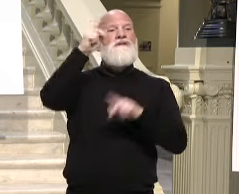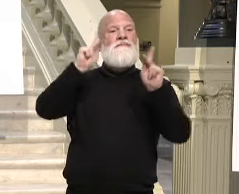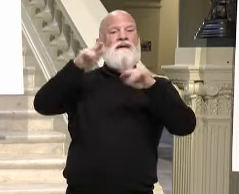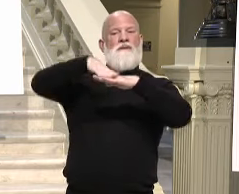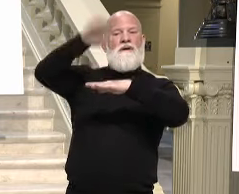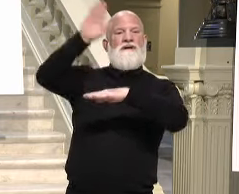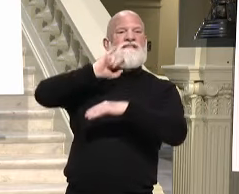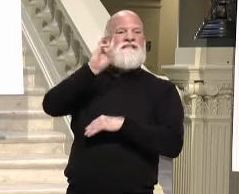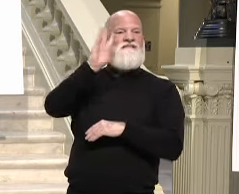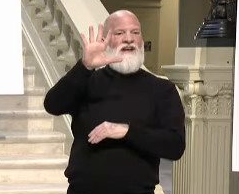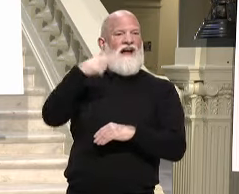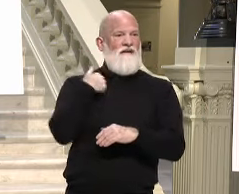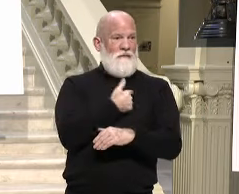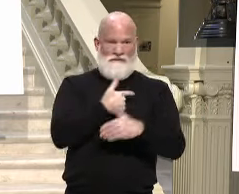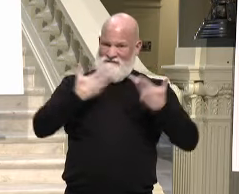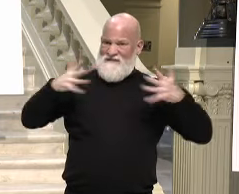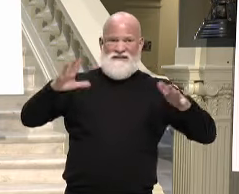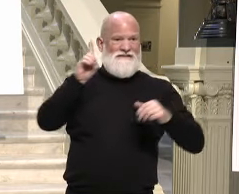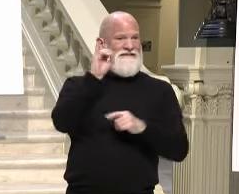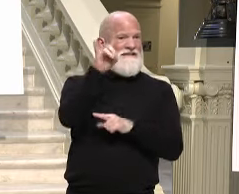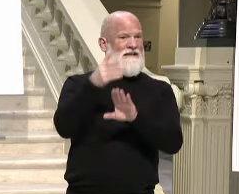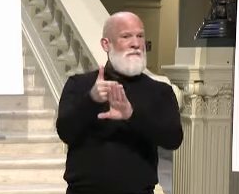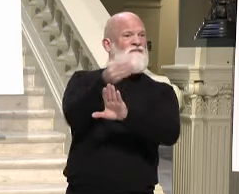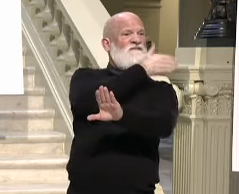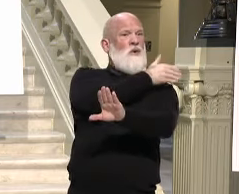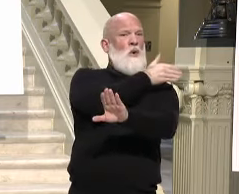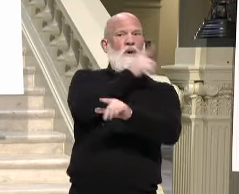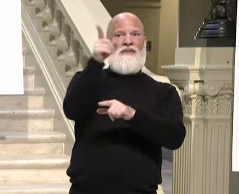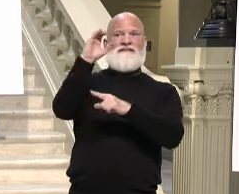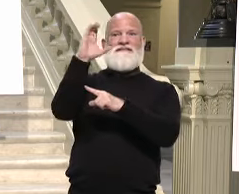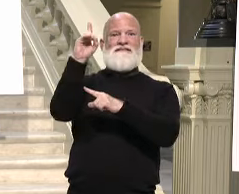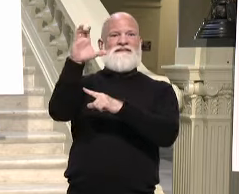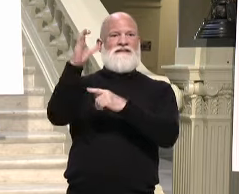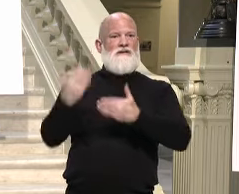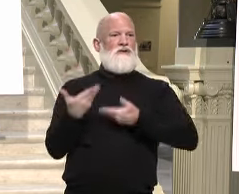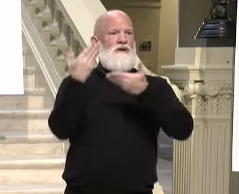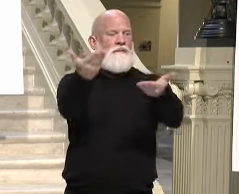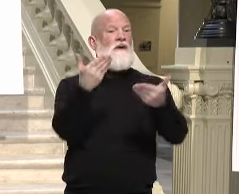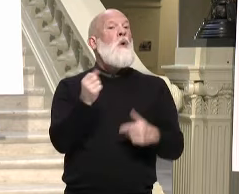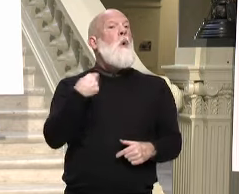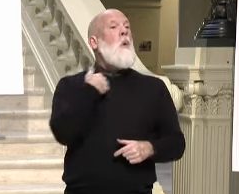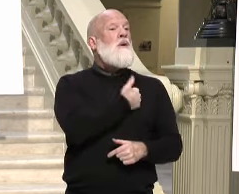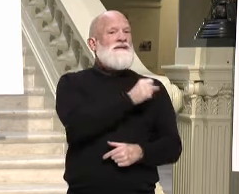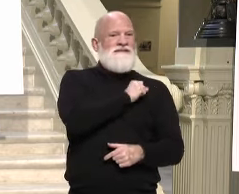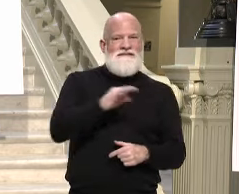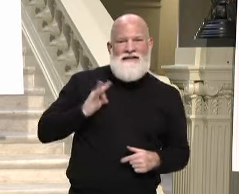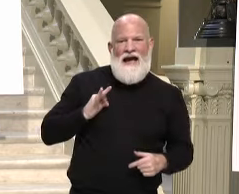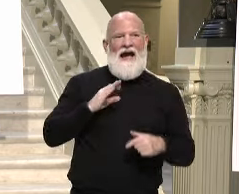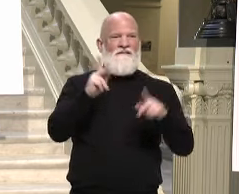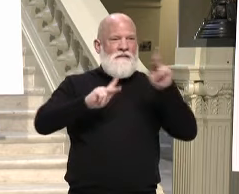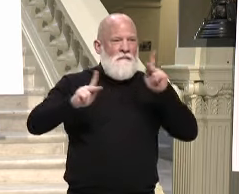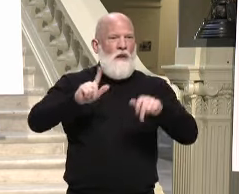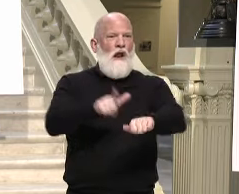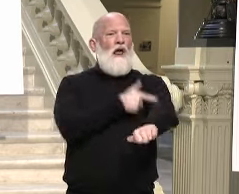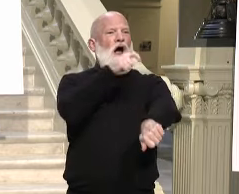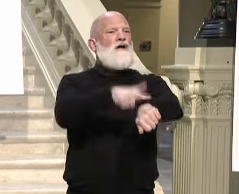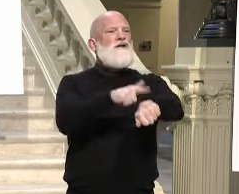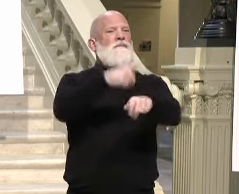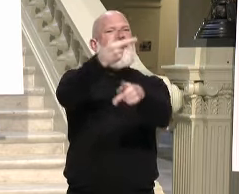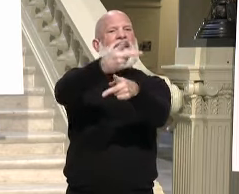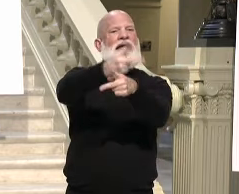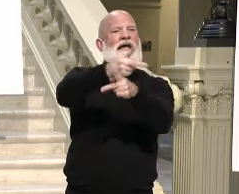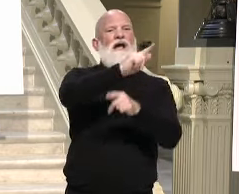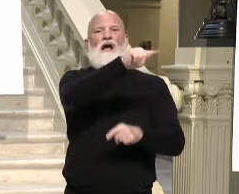the approach that we've had in our long-term care facilities. We are now seeing those deaths decline, hospitalizations